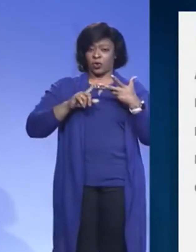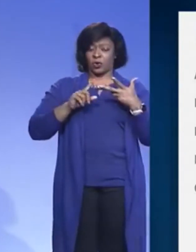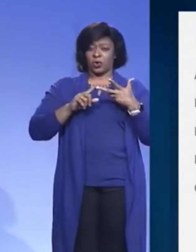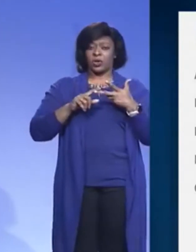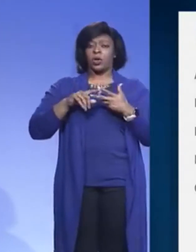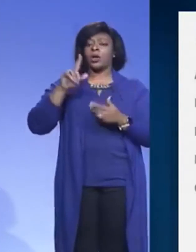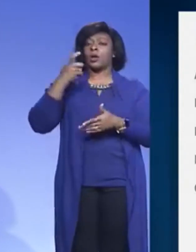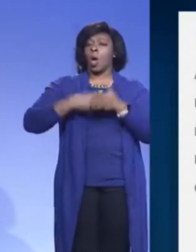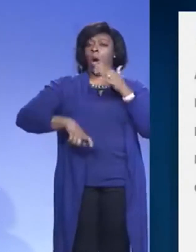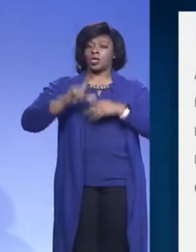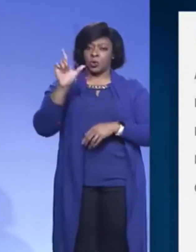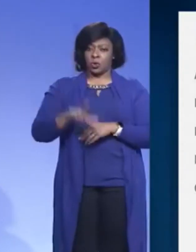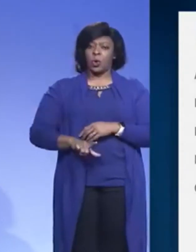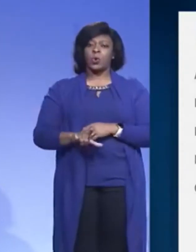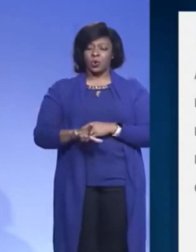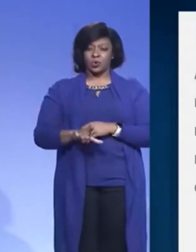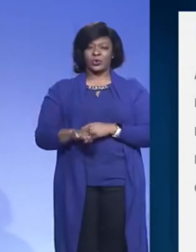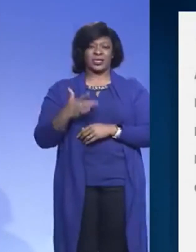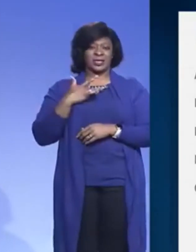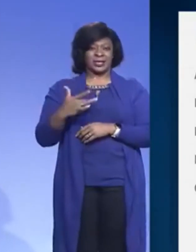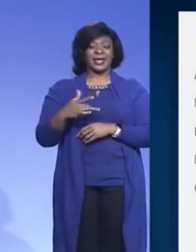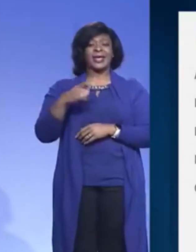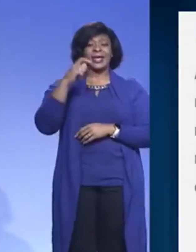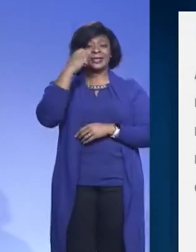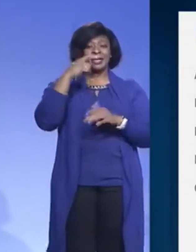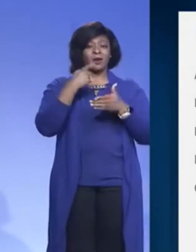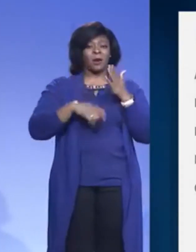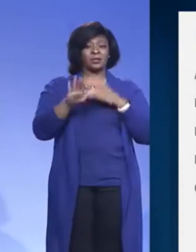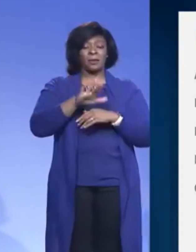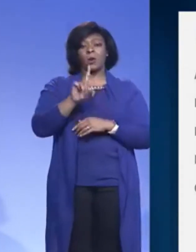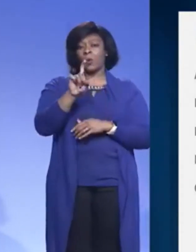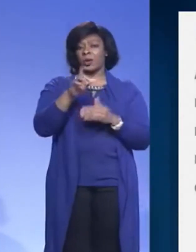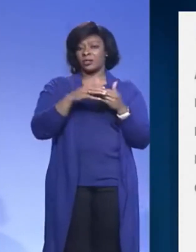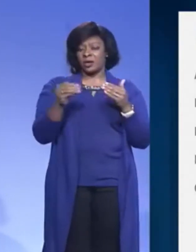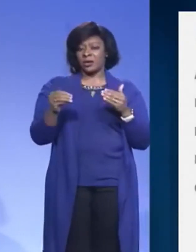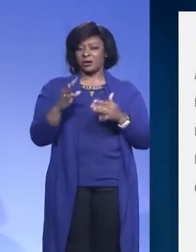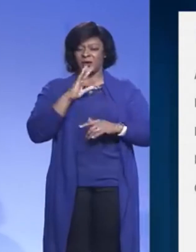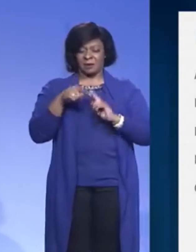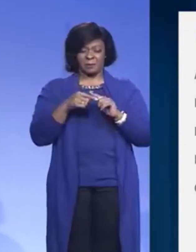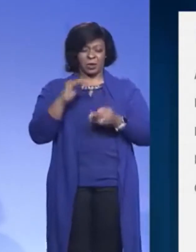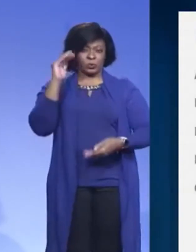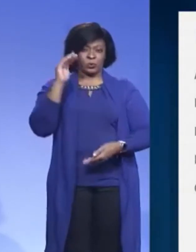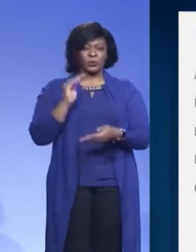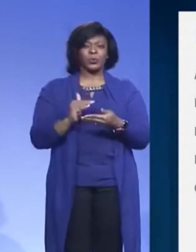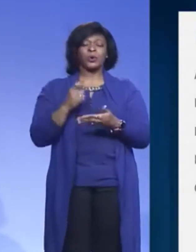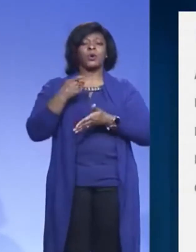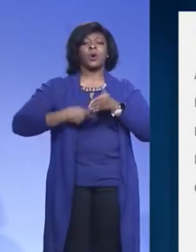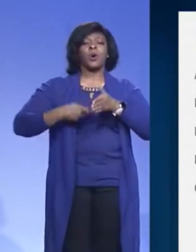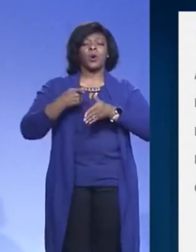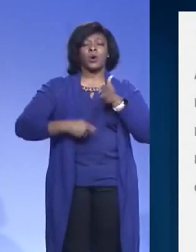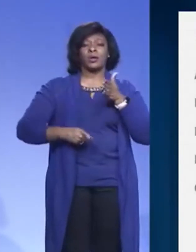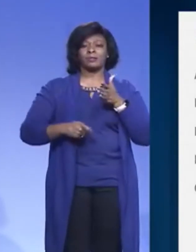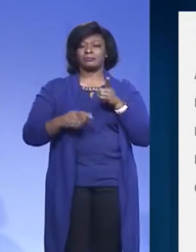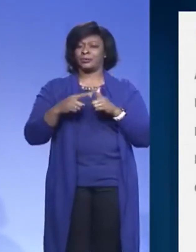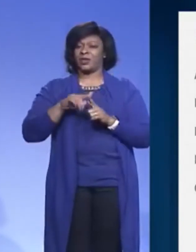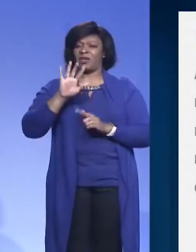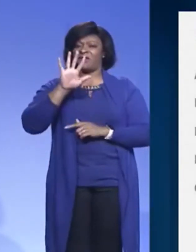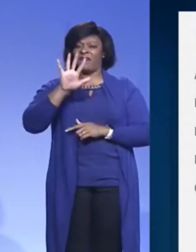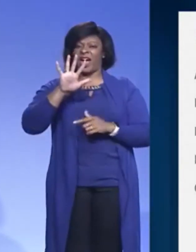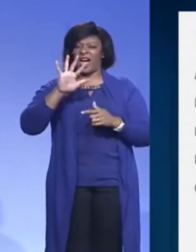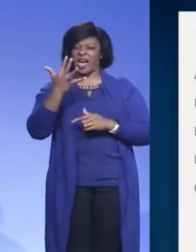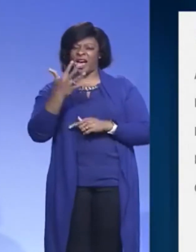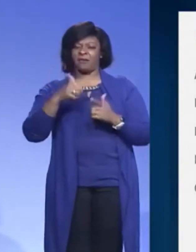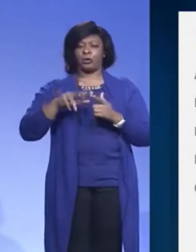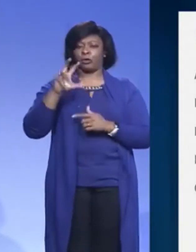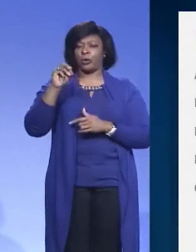low cost. Usually, a test costs about a hundred dollars. We're talking about reducing the cost to five to thirty dollars.